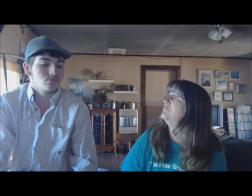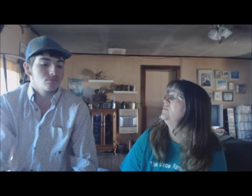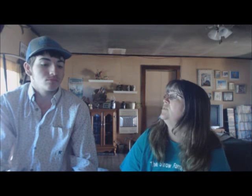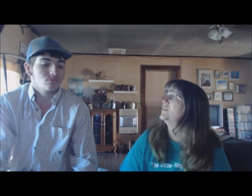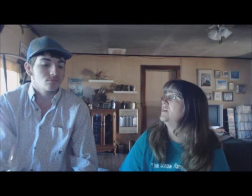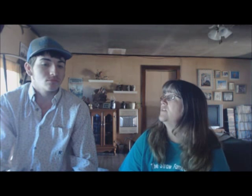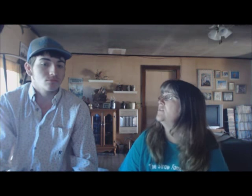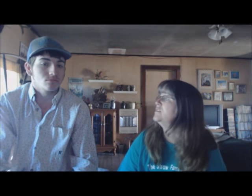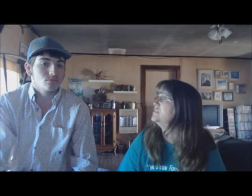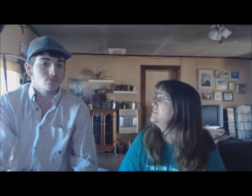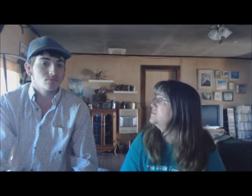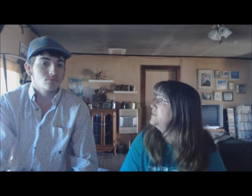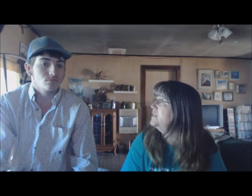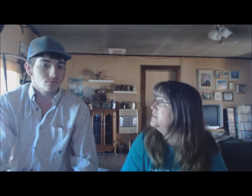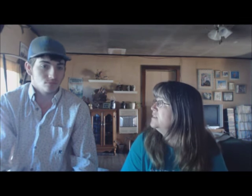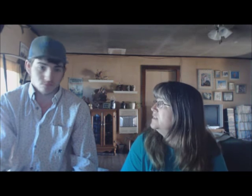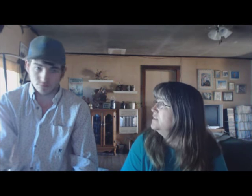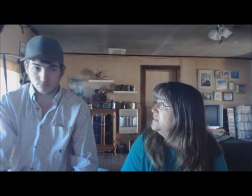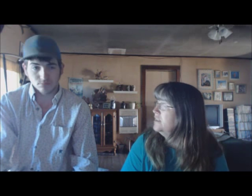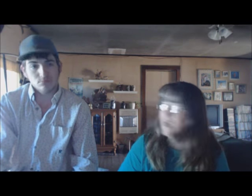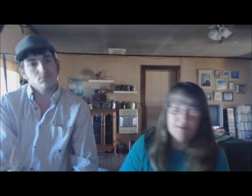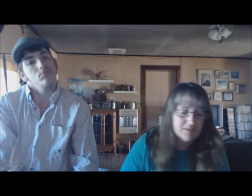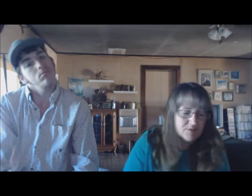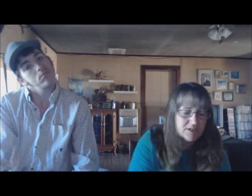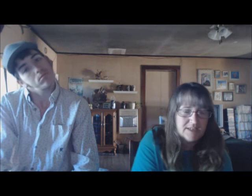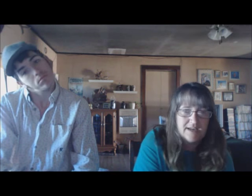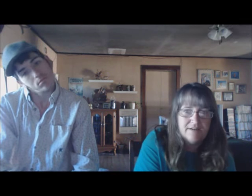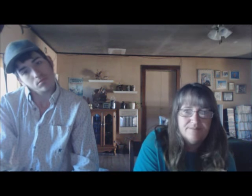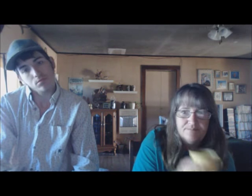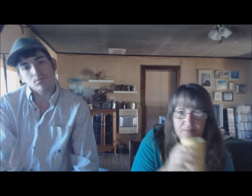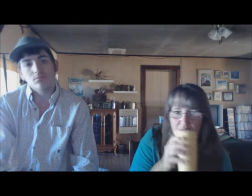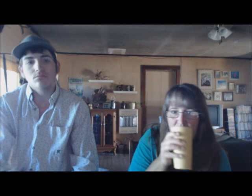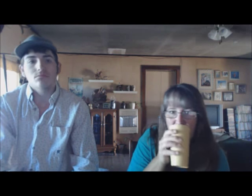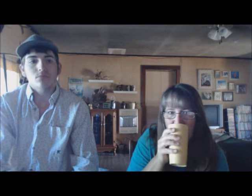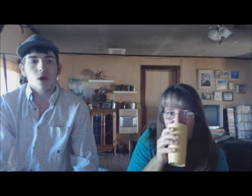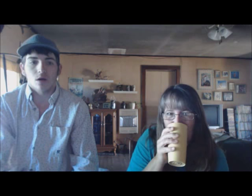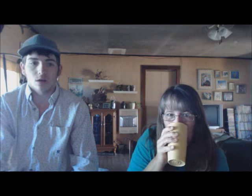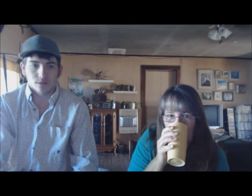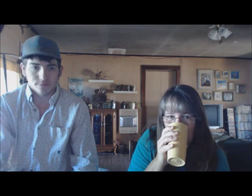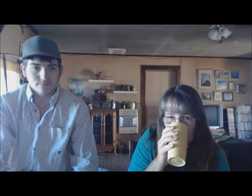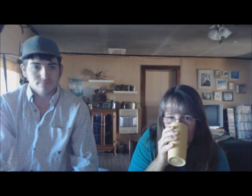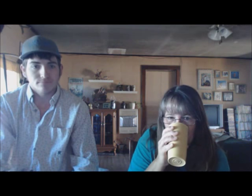We worked all the horses this week. How many of took us out? All of them.